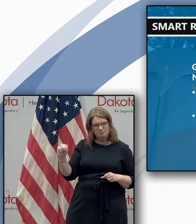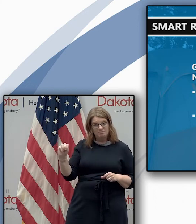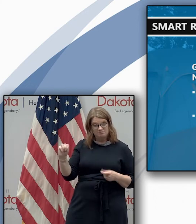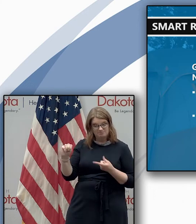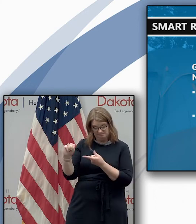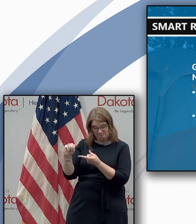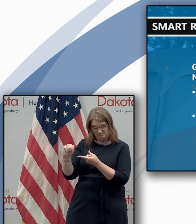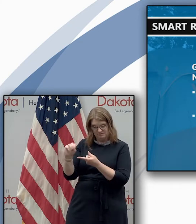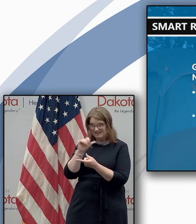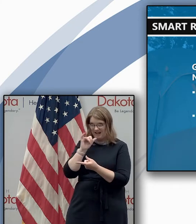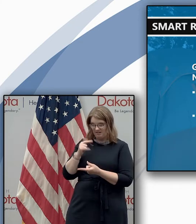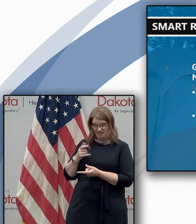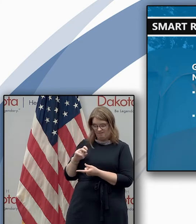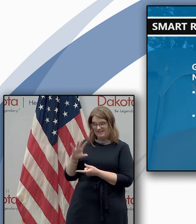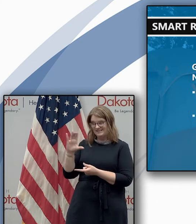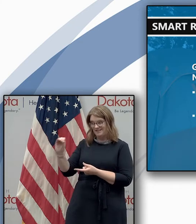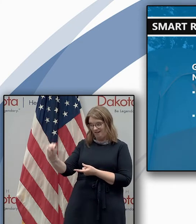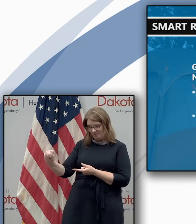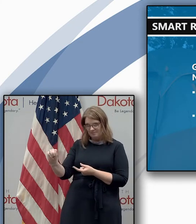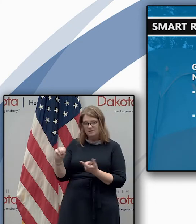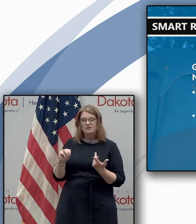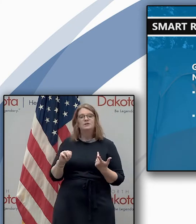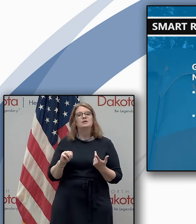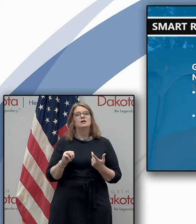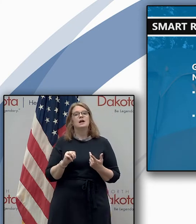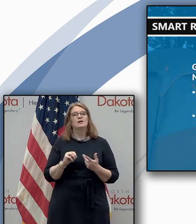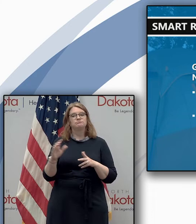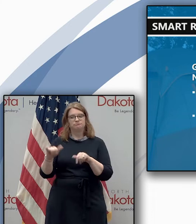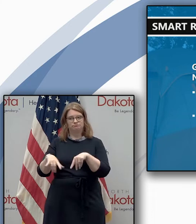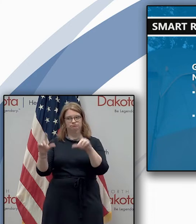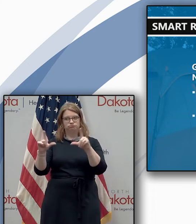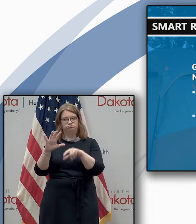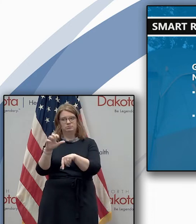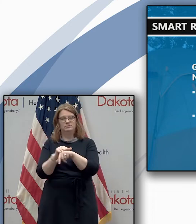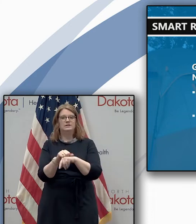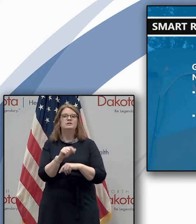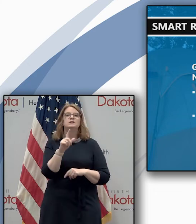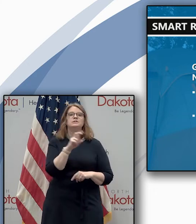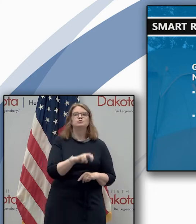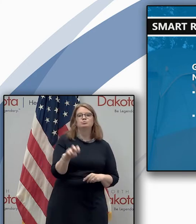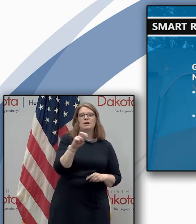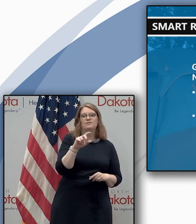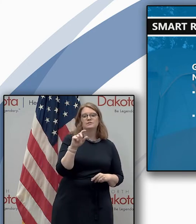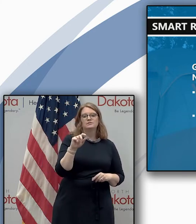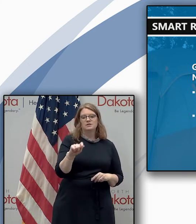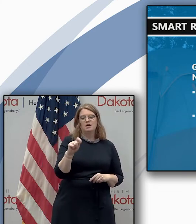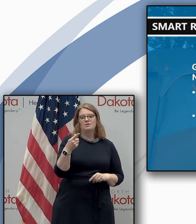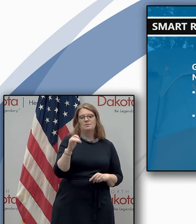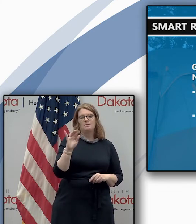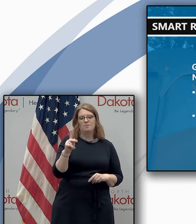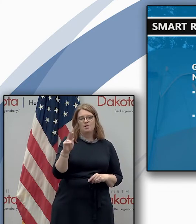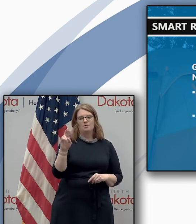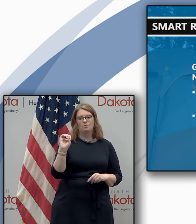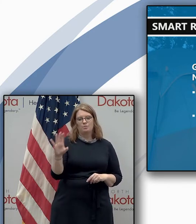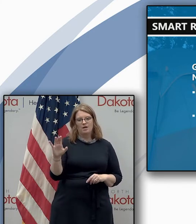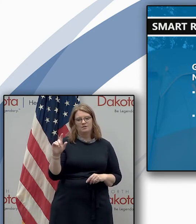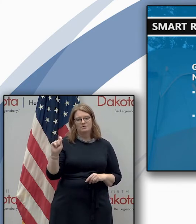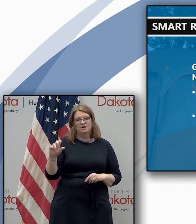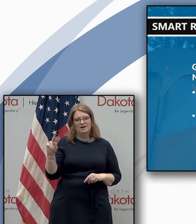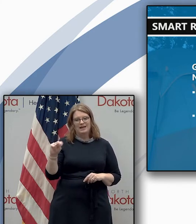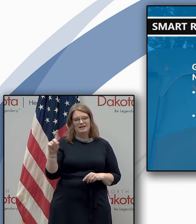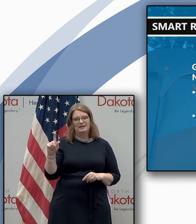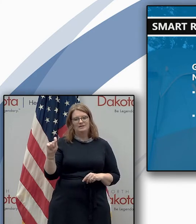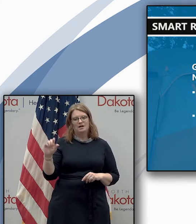so parks the parks and rec takes you directly there travel dot park rec and d dot com uh